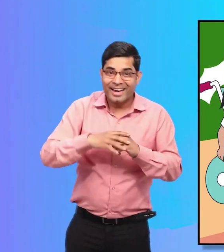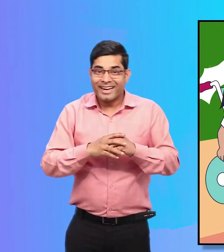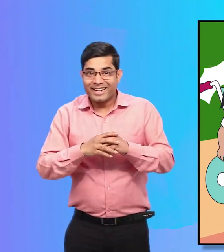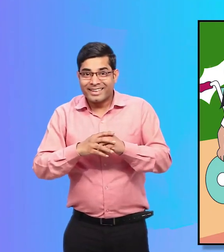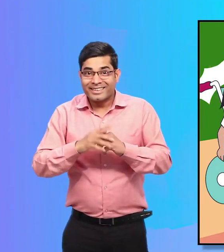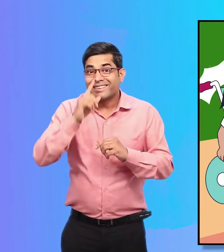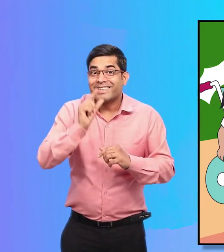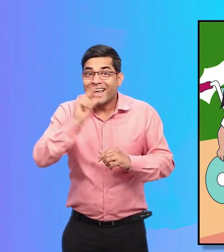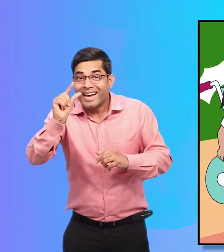Hello Aunty.